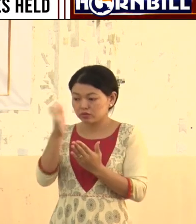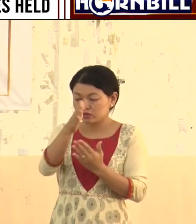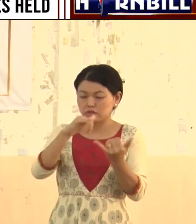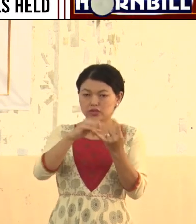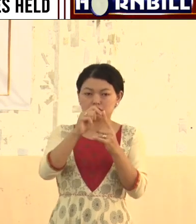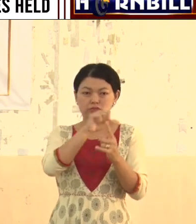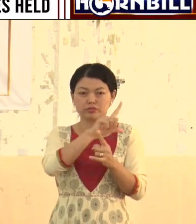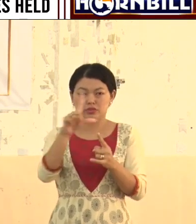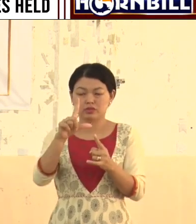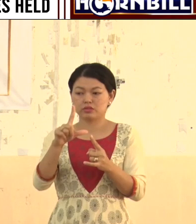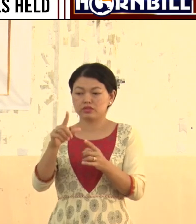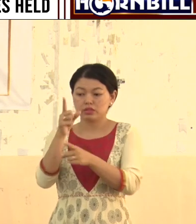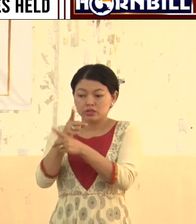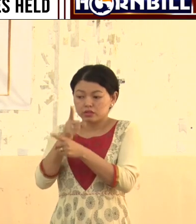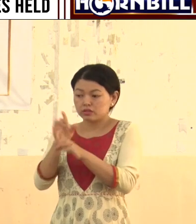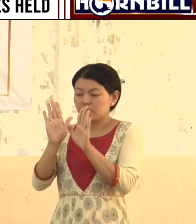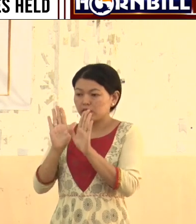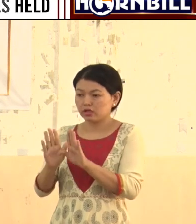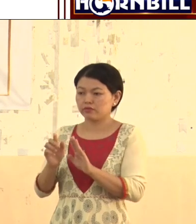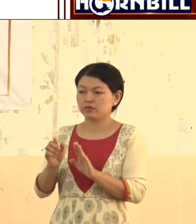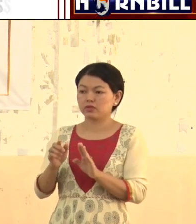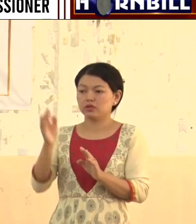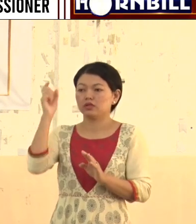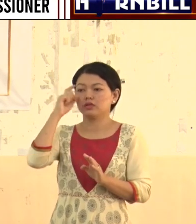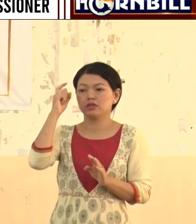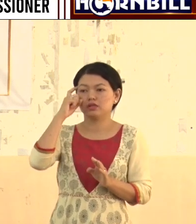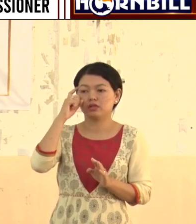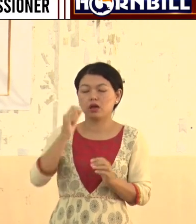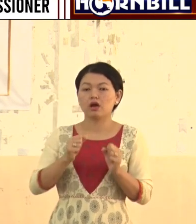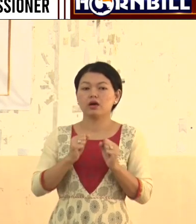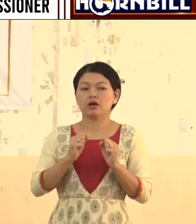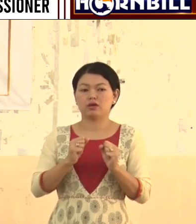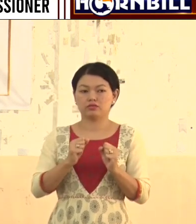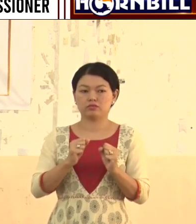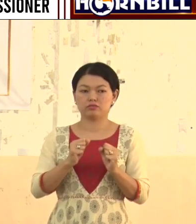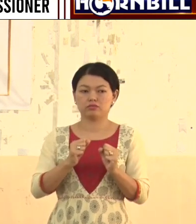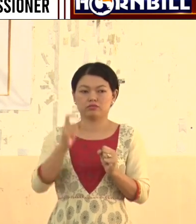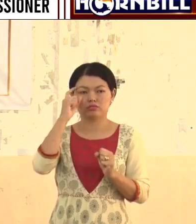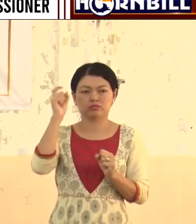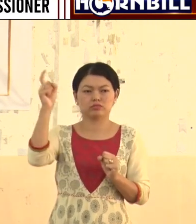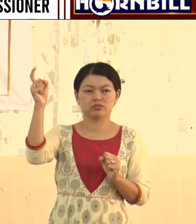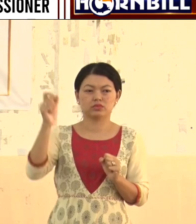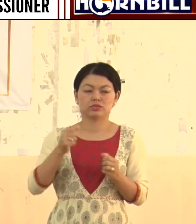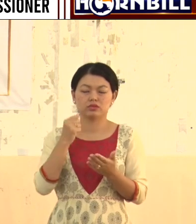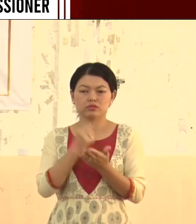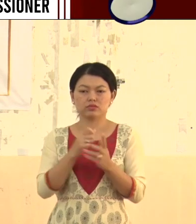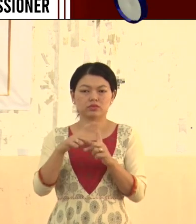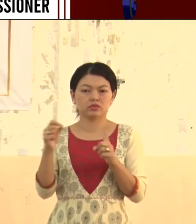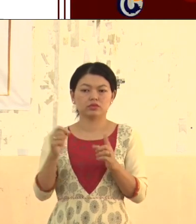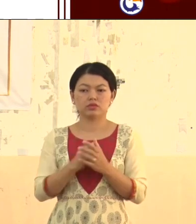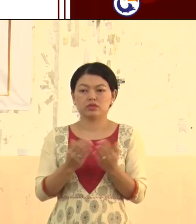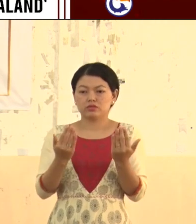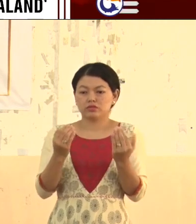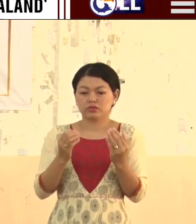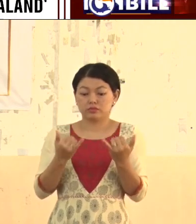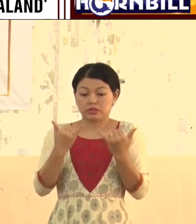special educator is going to take care of all those 37 schools. That is something beyond our imagination. It is impossible to take